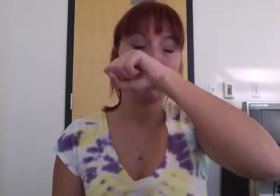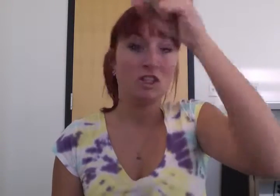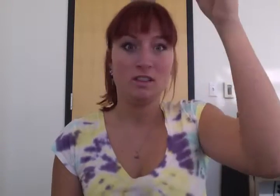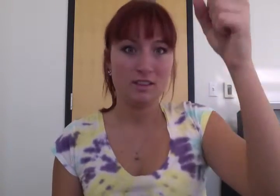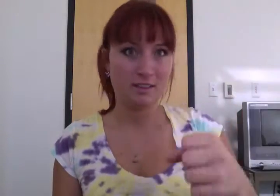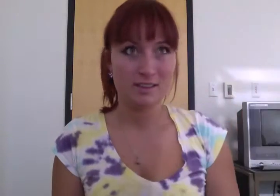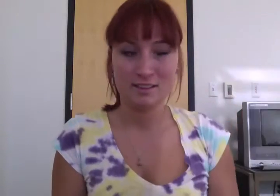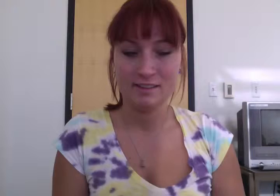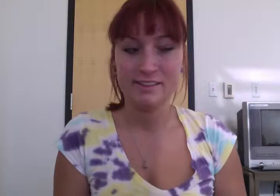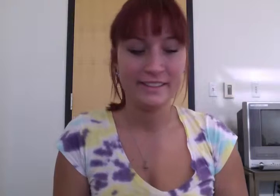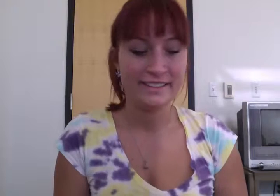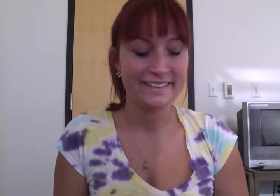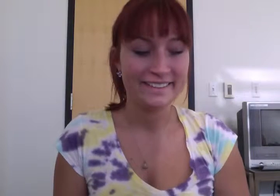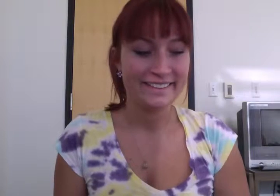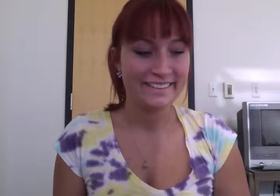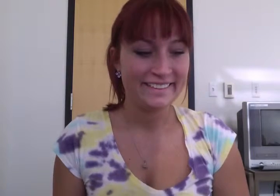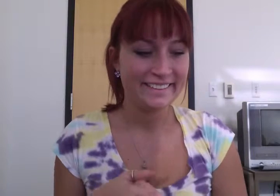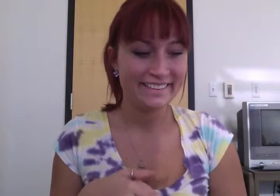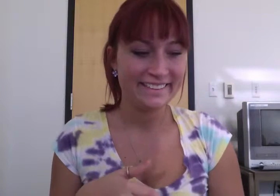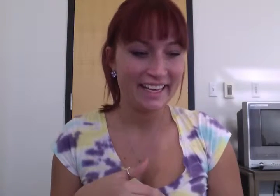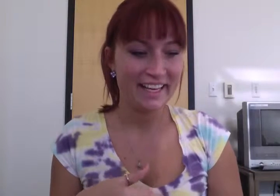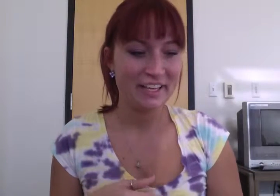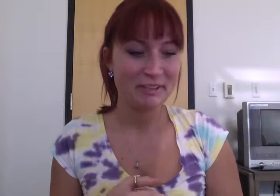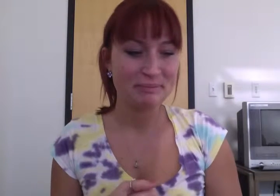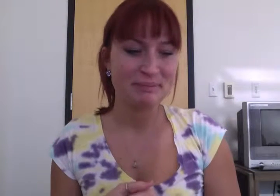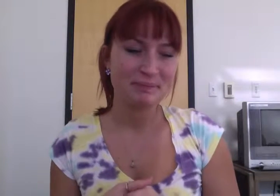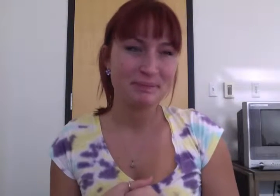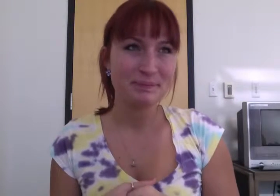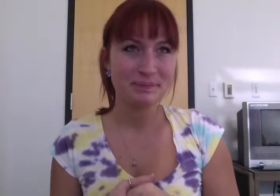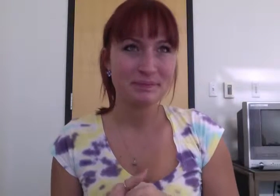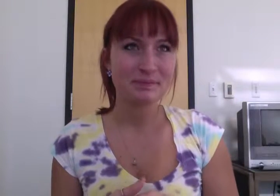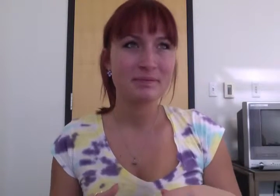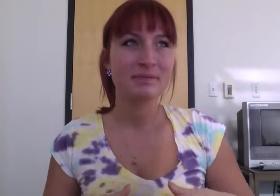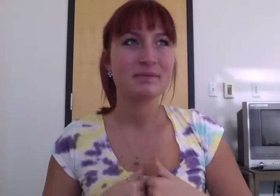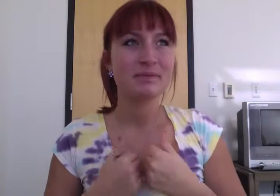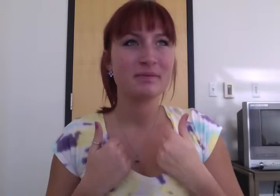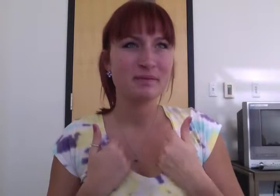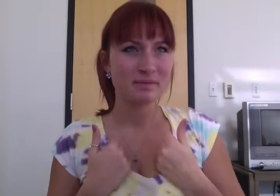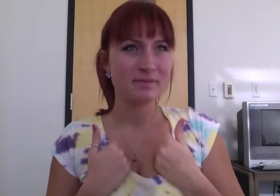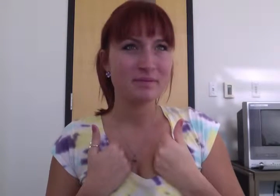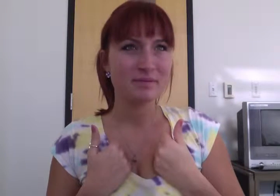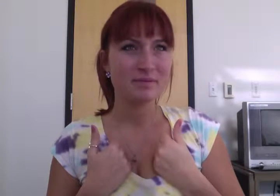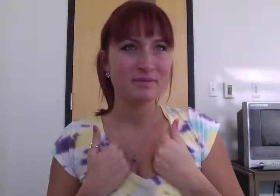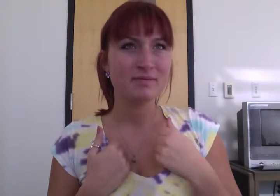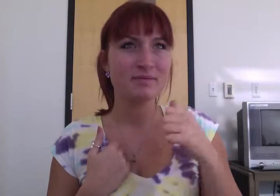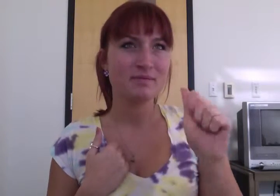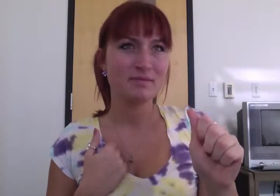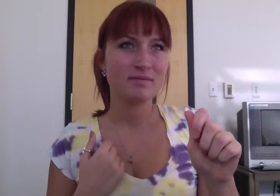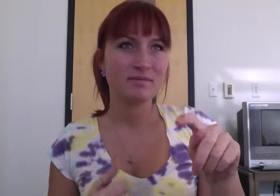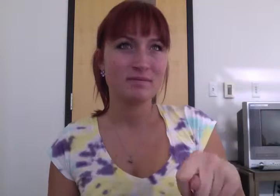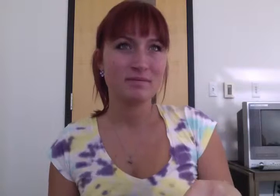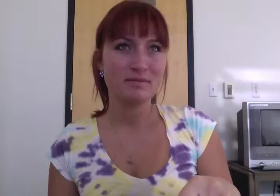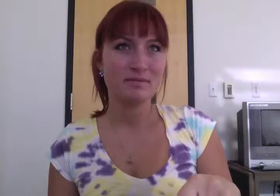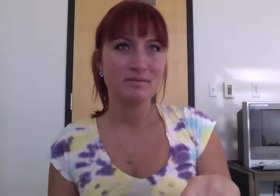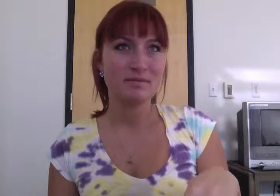Not really sure how to feel about me It's all in the way you move